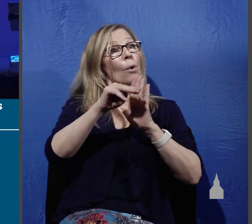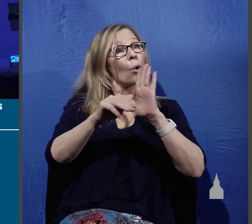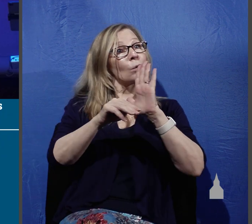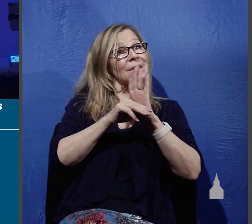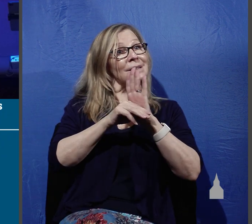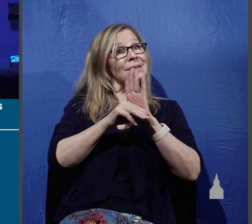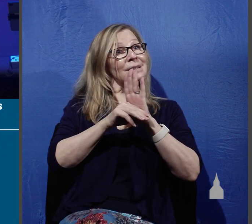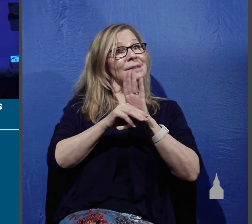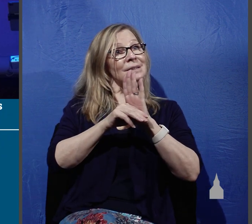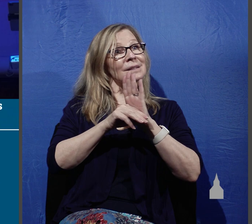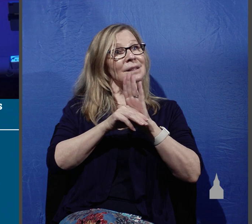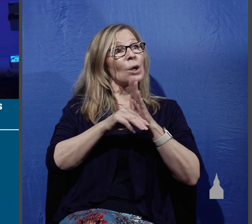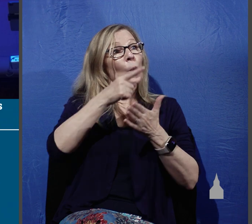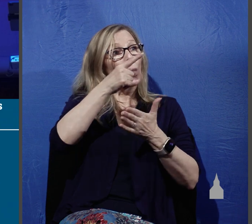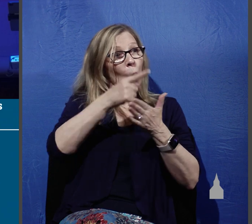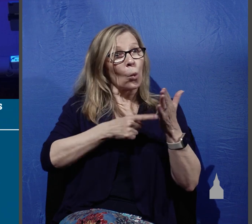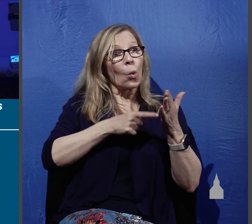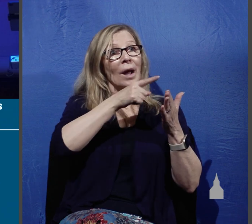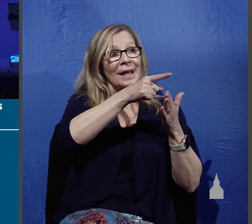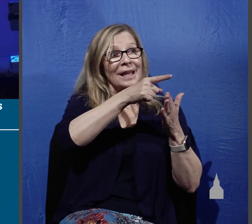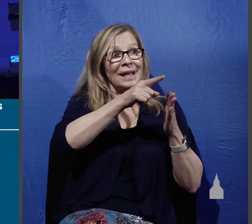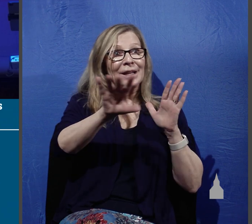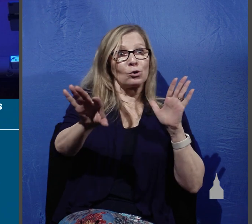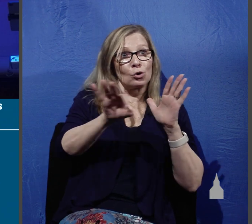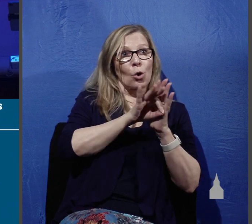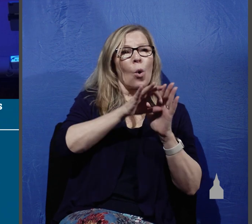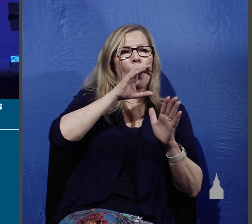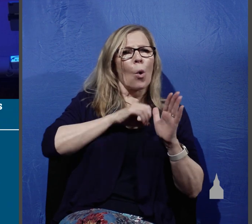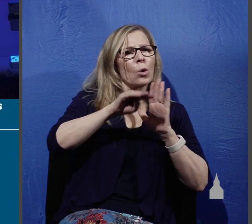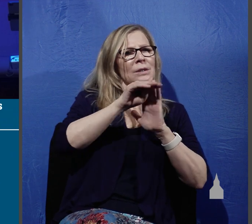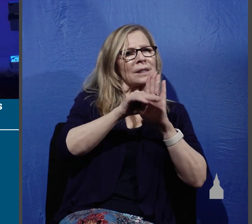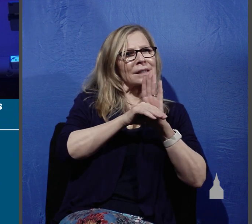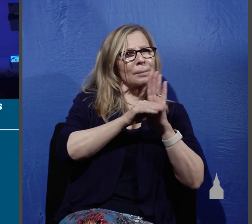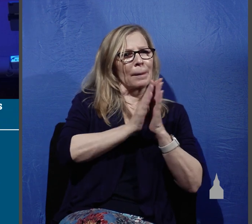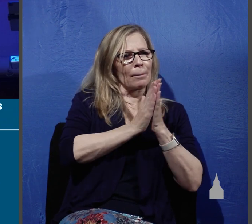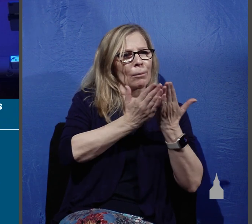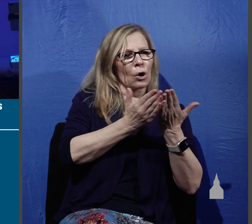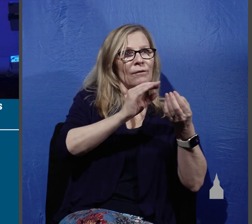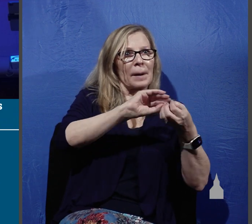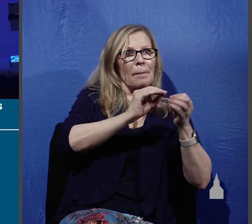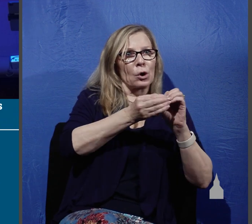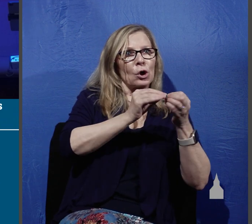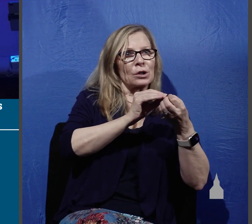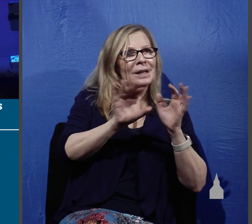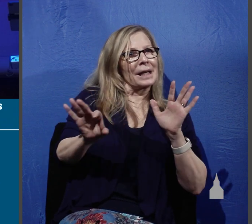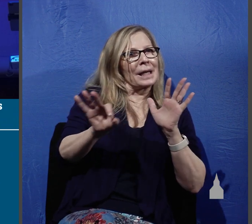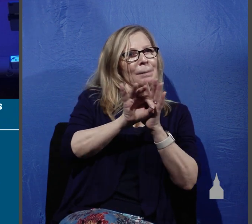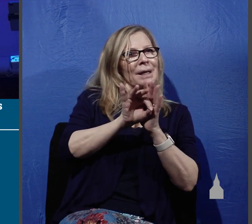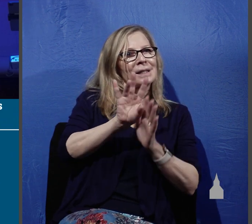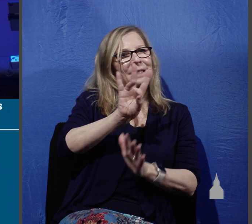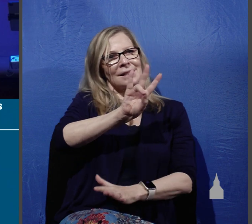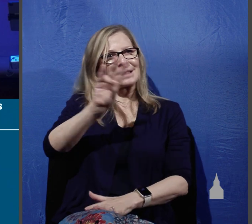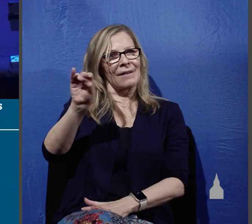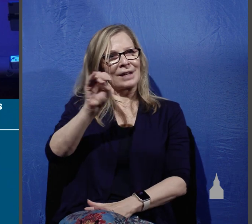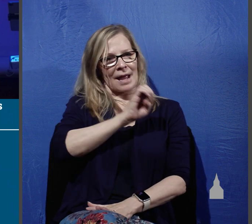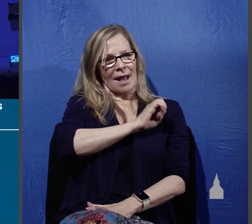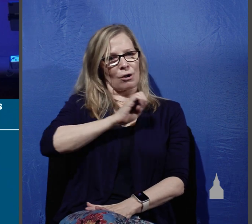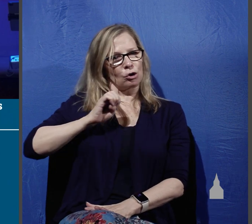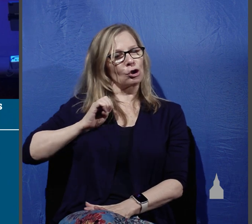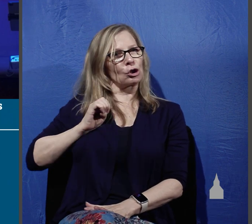what Moses did when he chose in the Old Testament the book of Numbers, he chose 70 elders to help him in governing Israel.